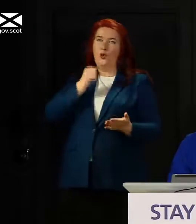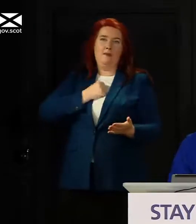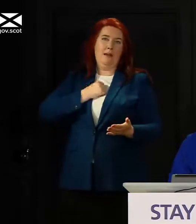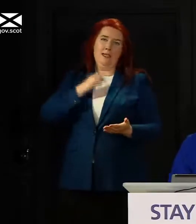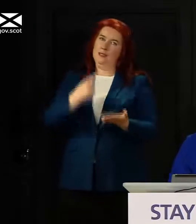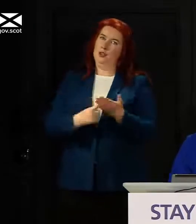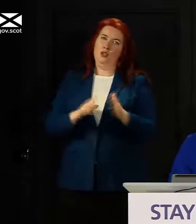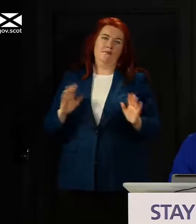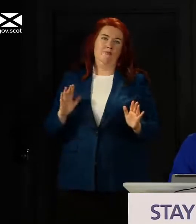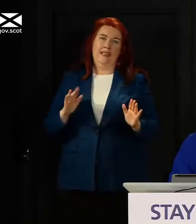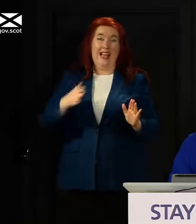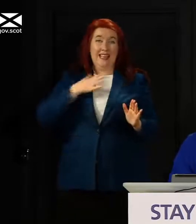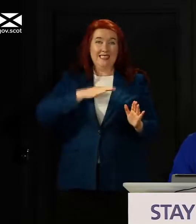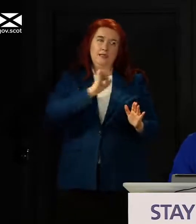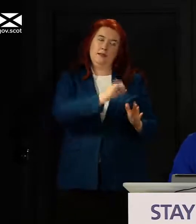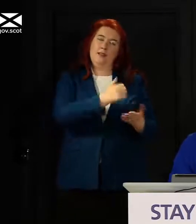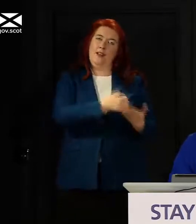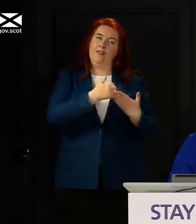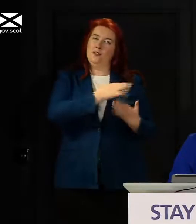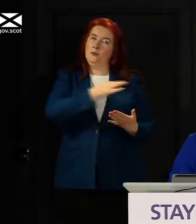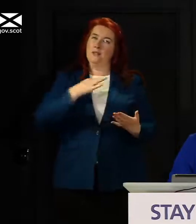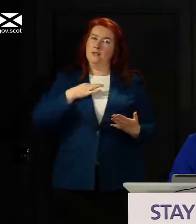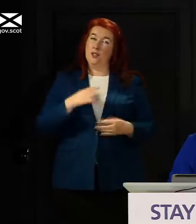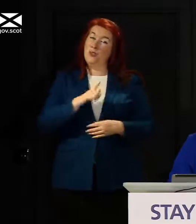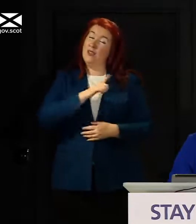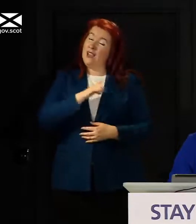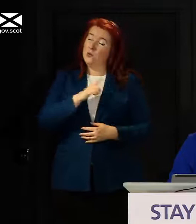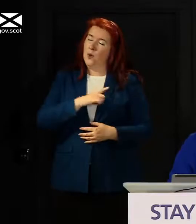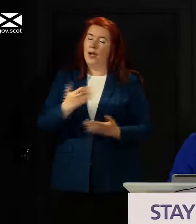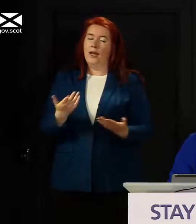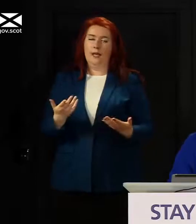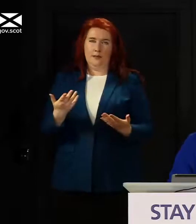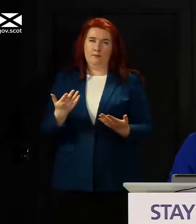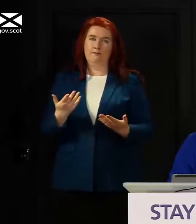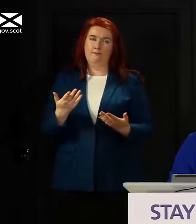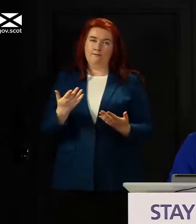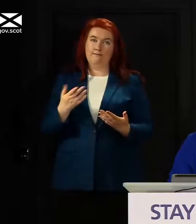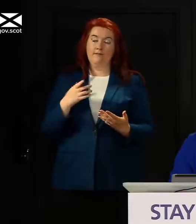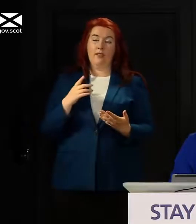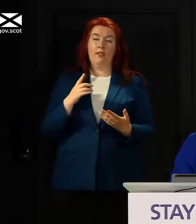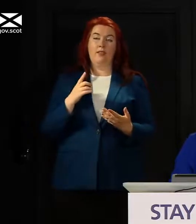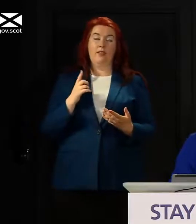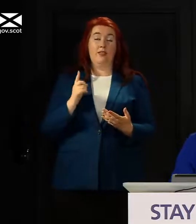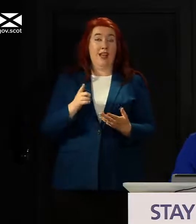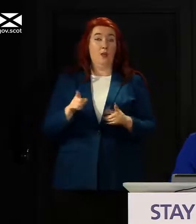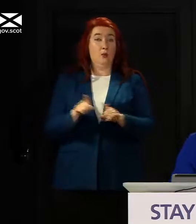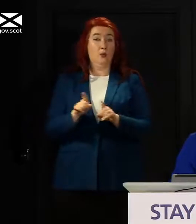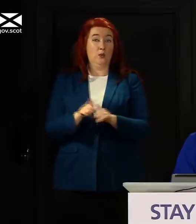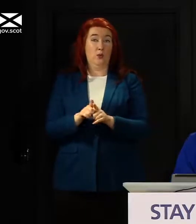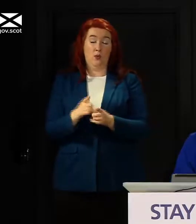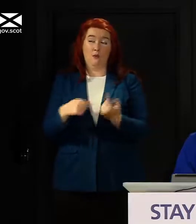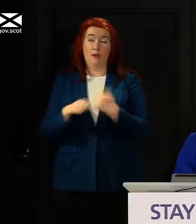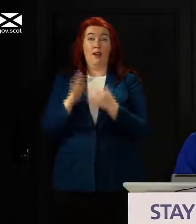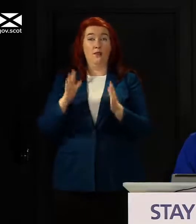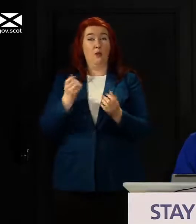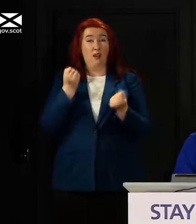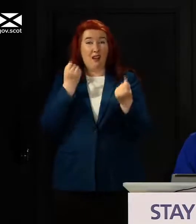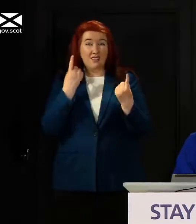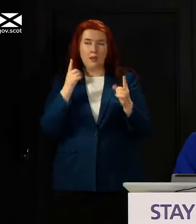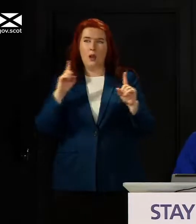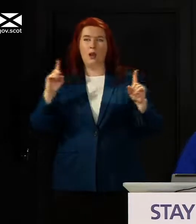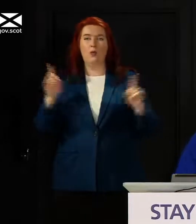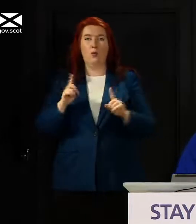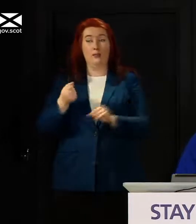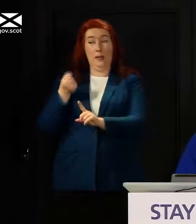without the benefit of that advice so that is why that and understanding what the impact would